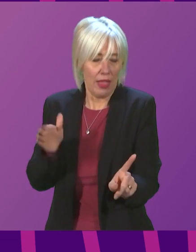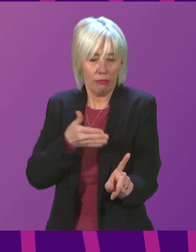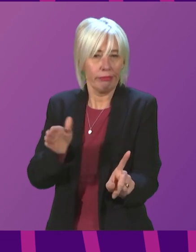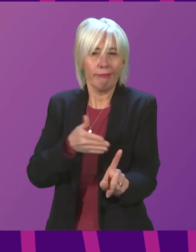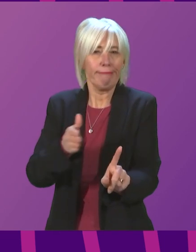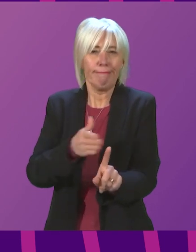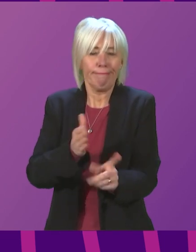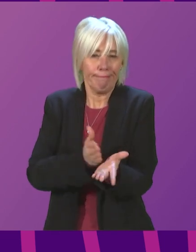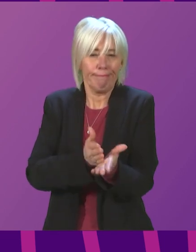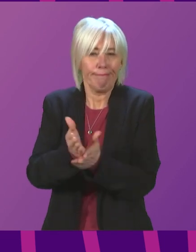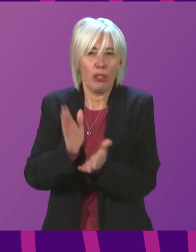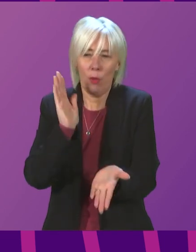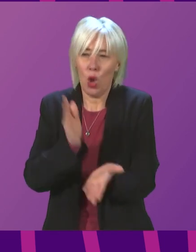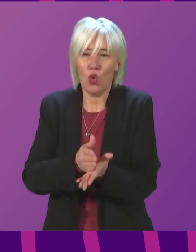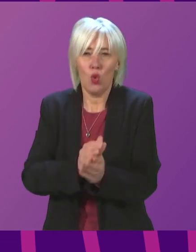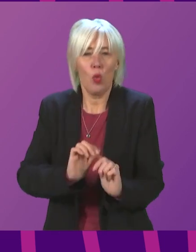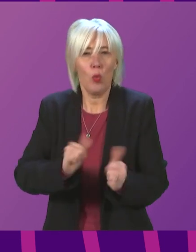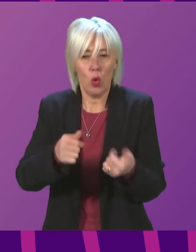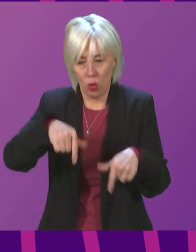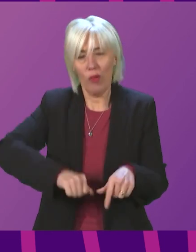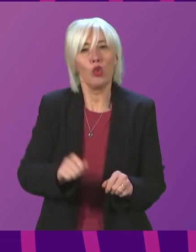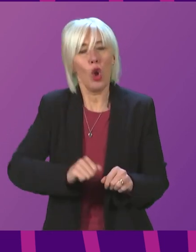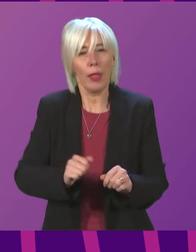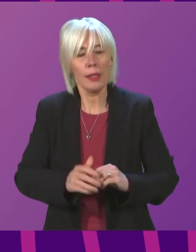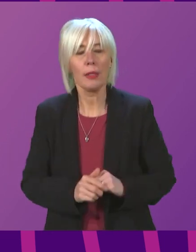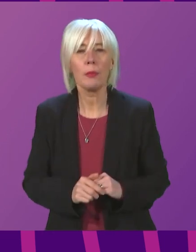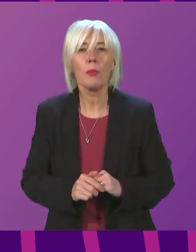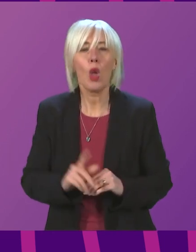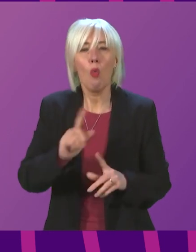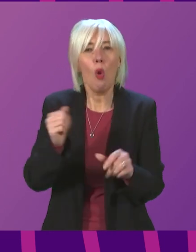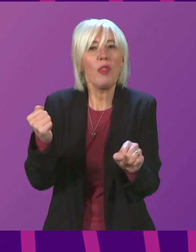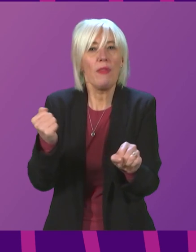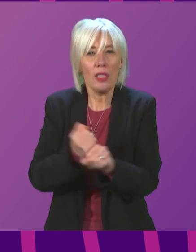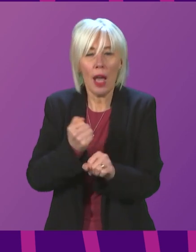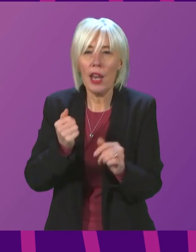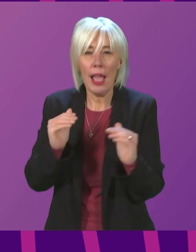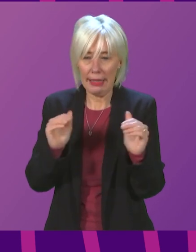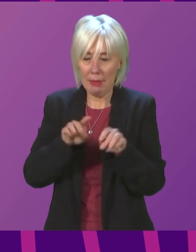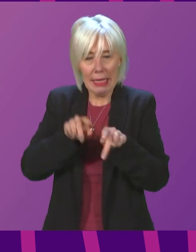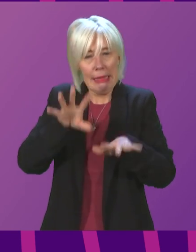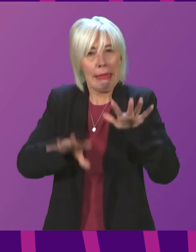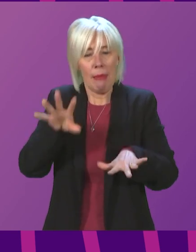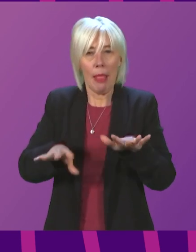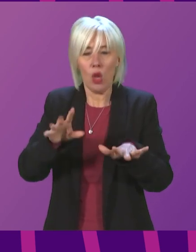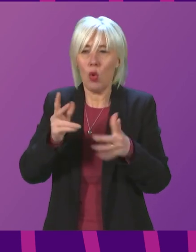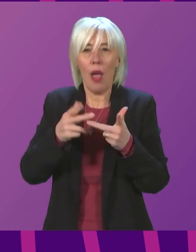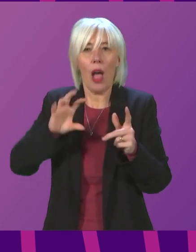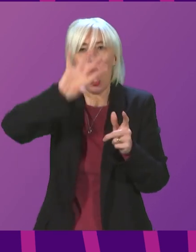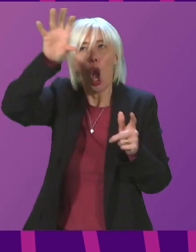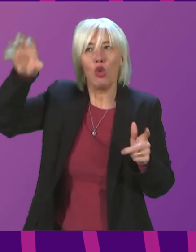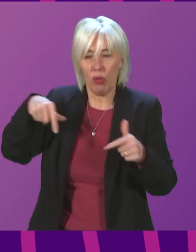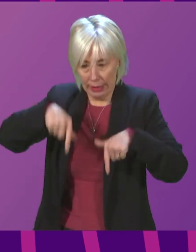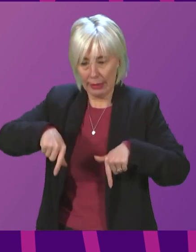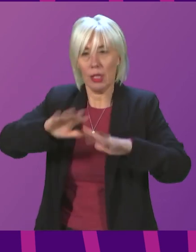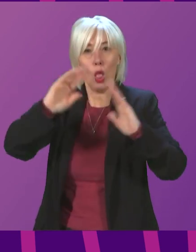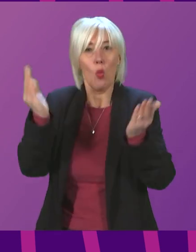virus that serves the country well. Much of what we've done has been in line with other countries across the world. I think we've